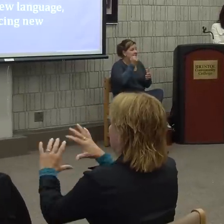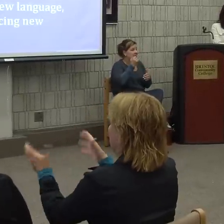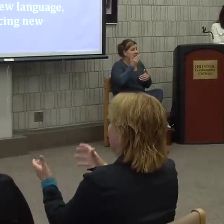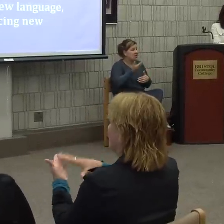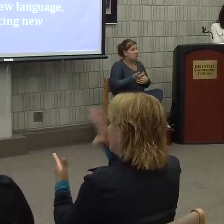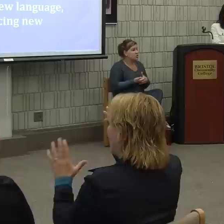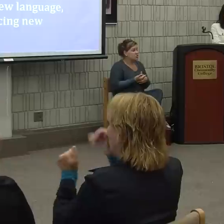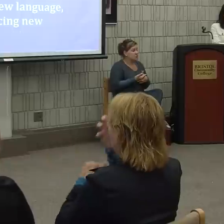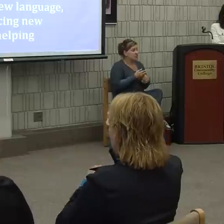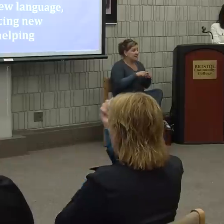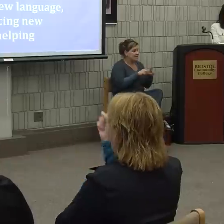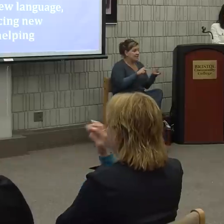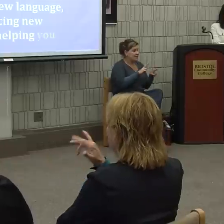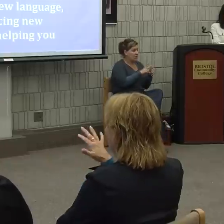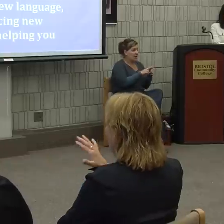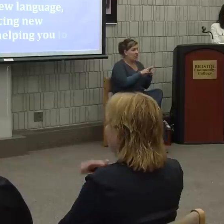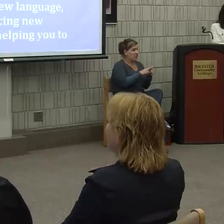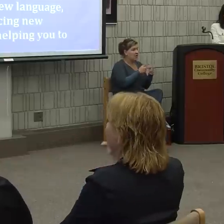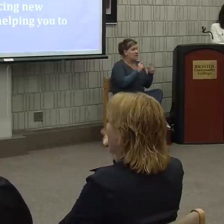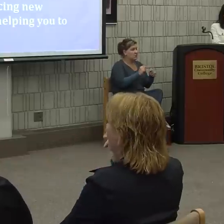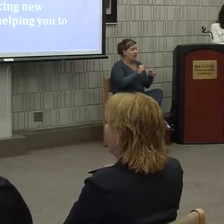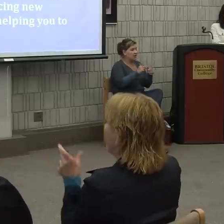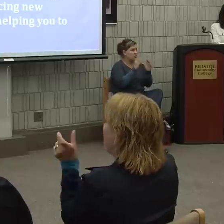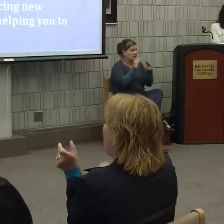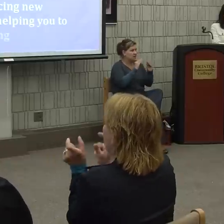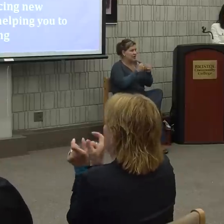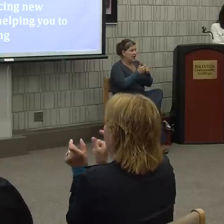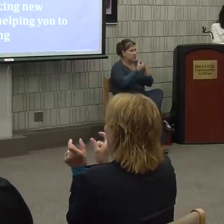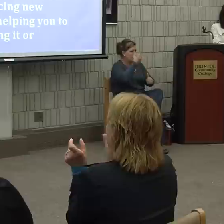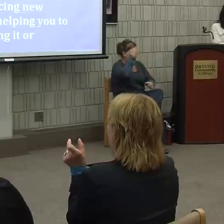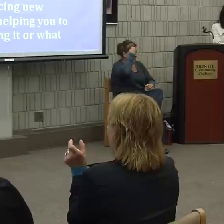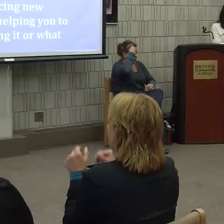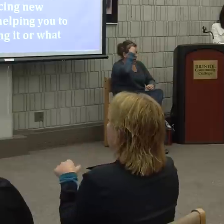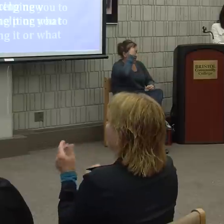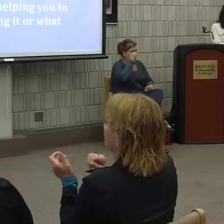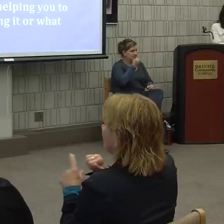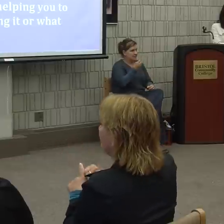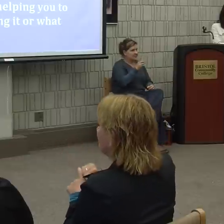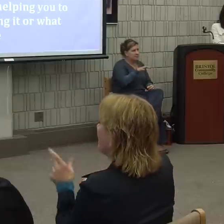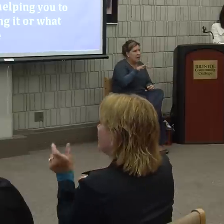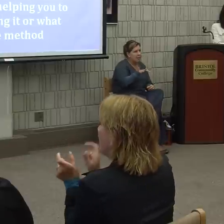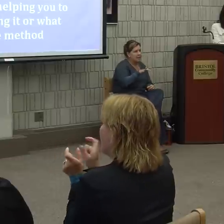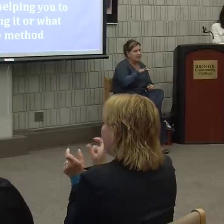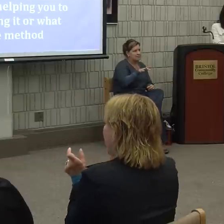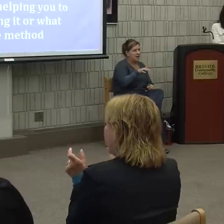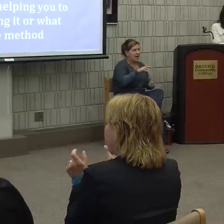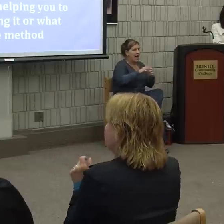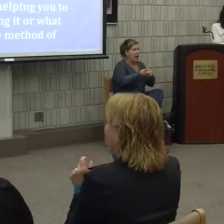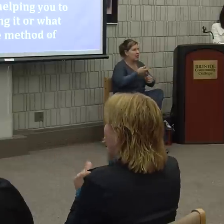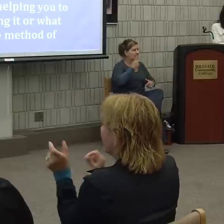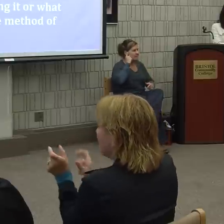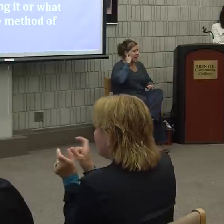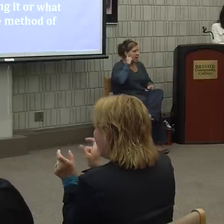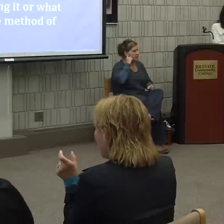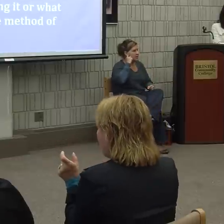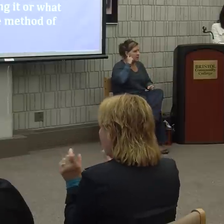spelling it or what it means. And their one method of teaching the class how to do it is by how it sounds. How does that make you feel?